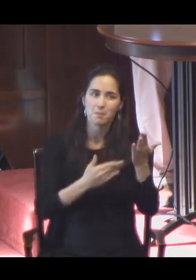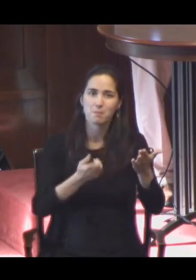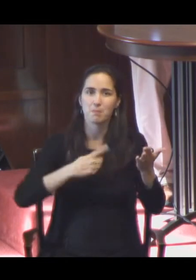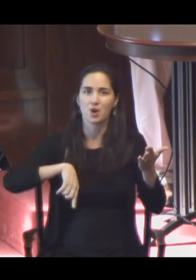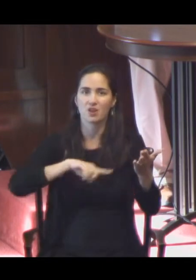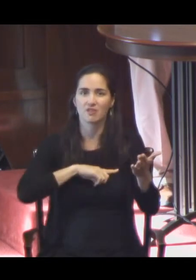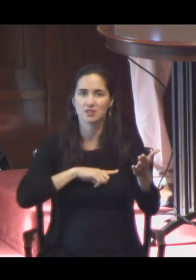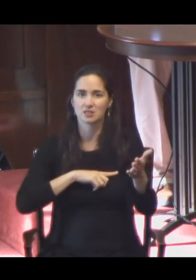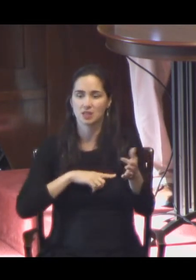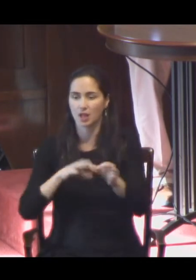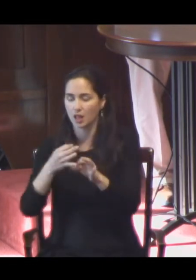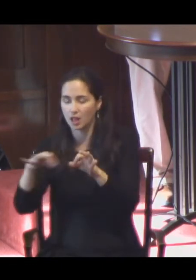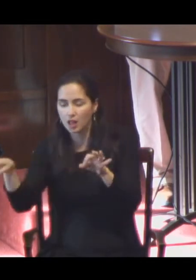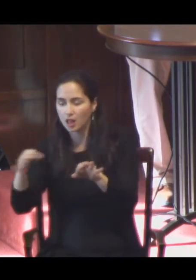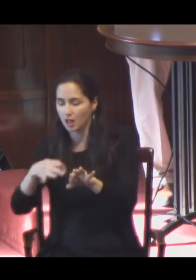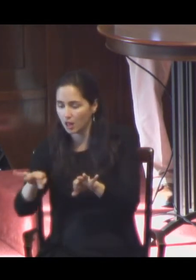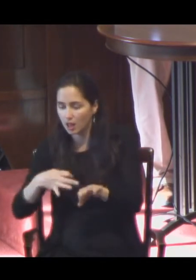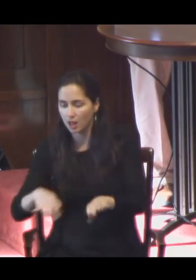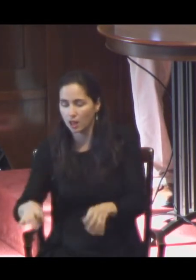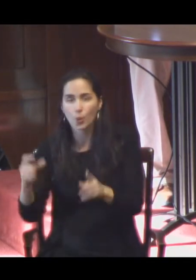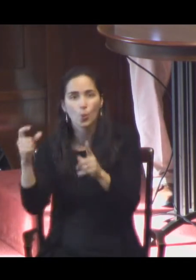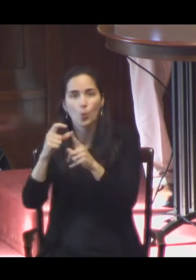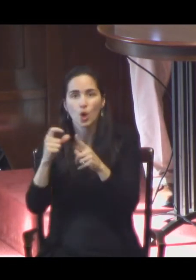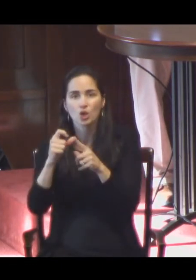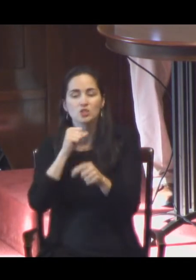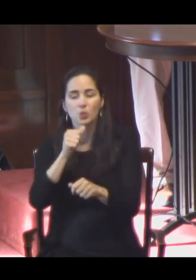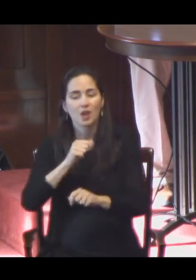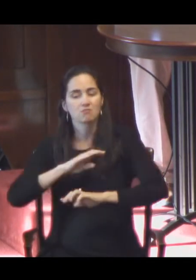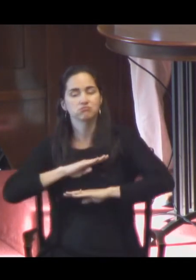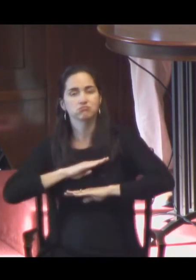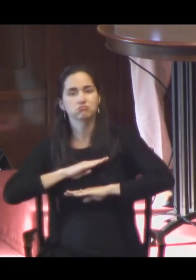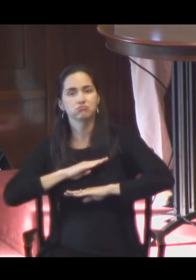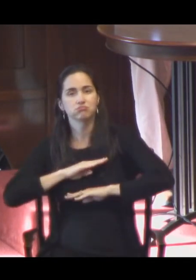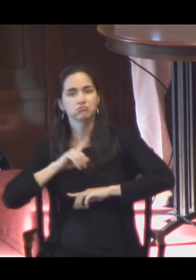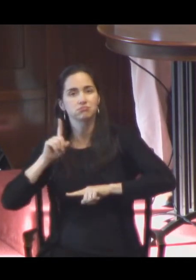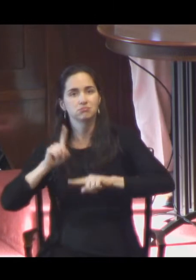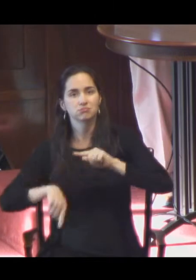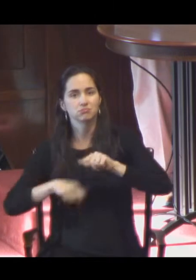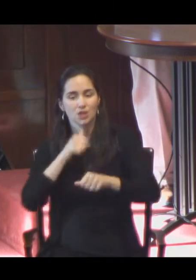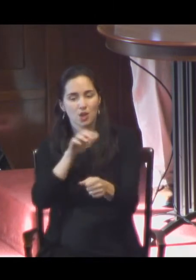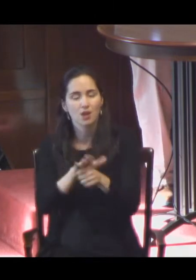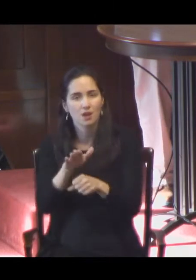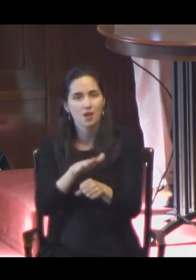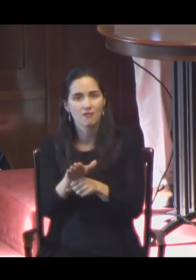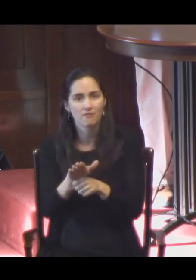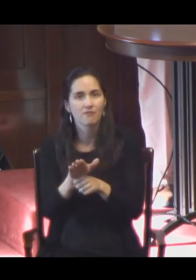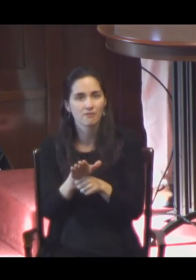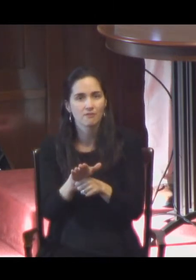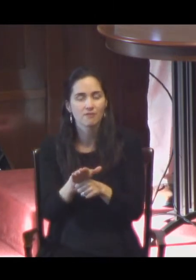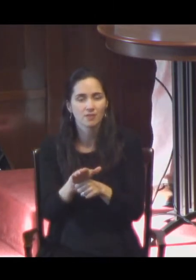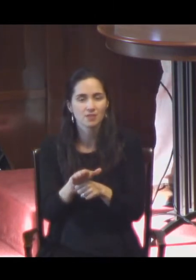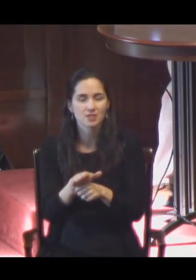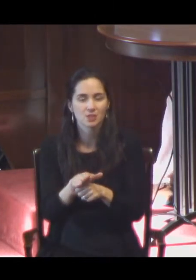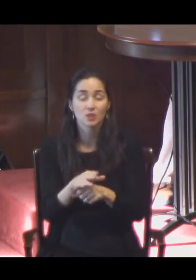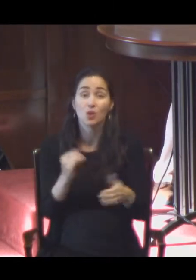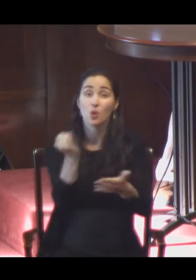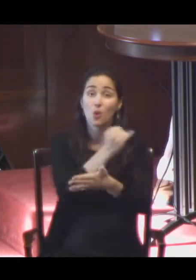part of our life that's lived below the threshold of language or possibly above the threshold of language. Language cannot contain it.